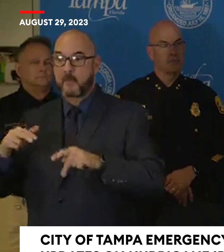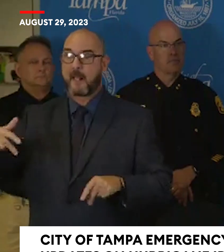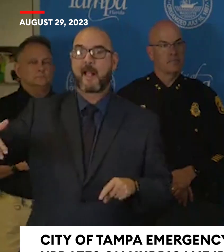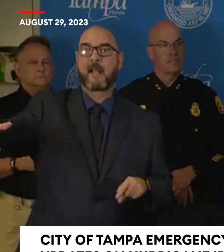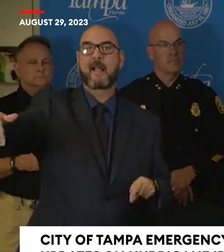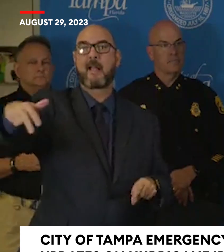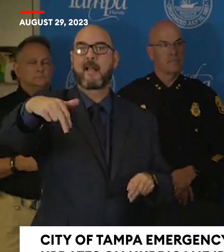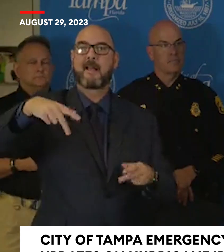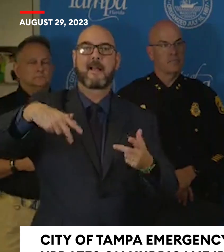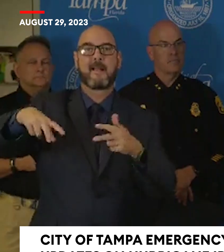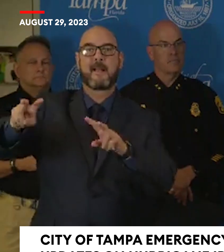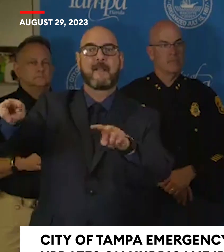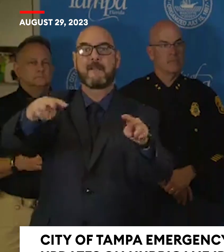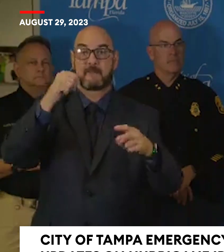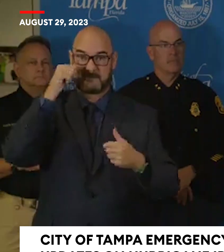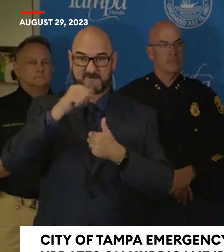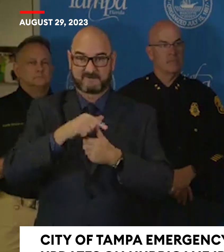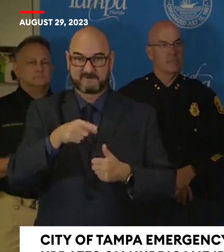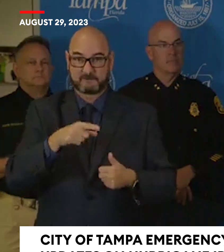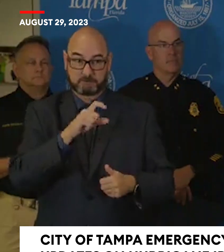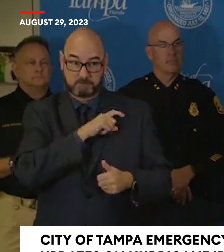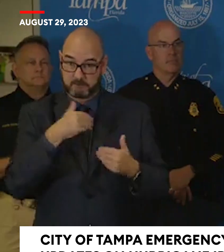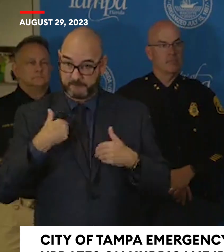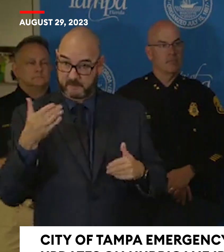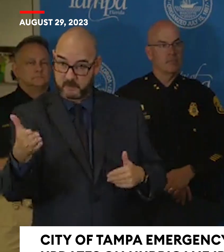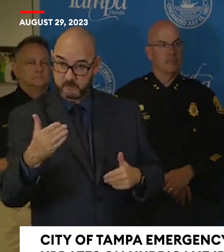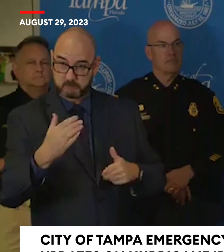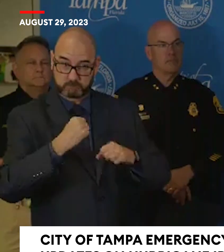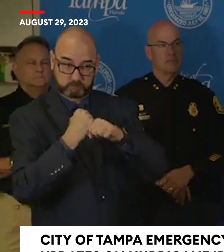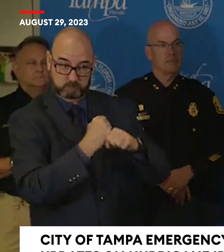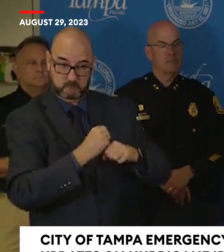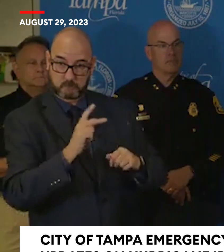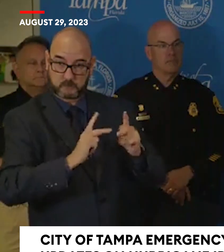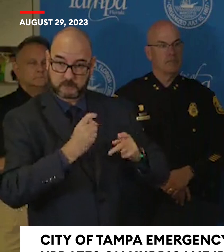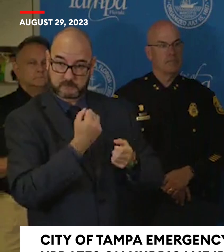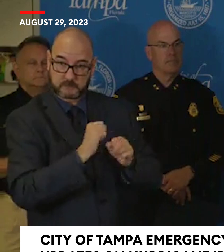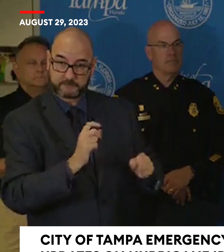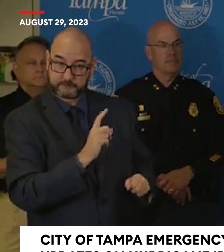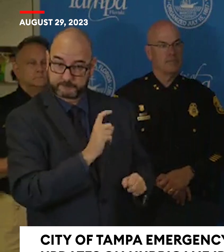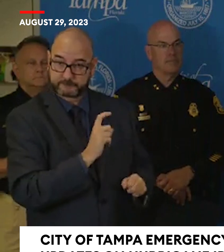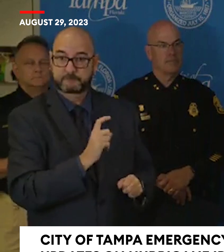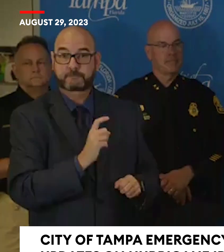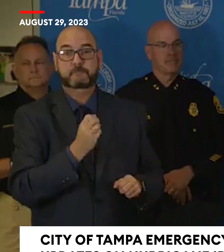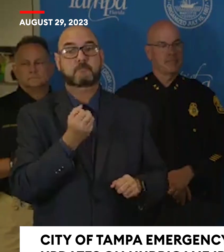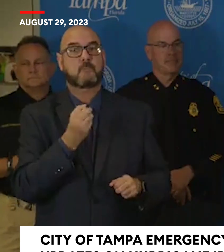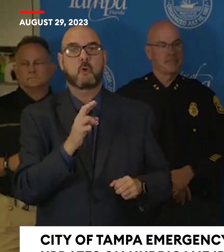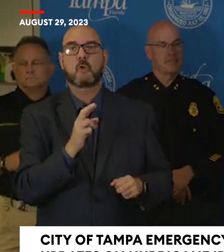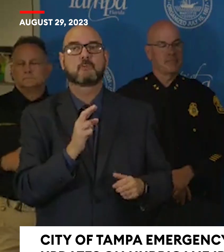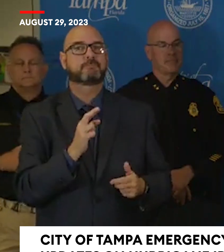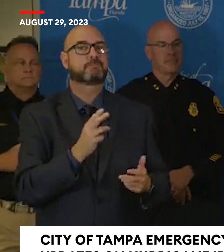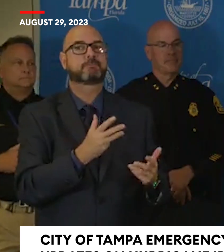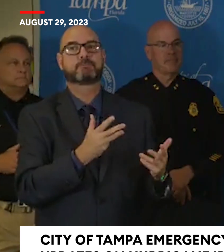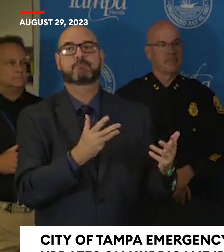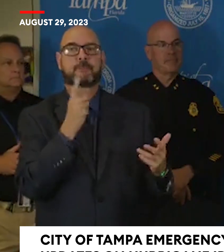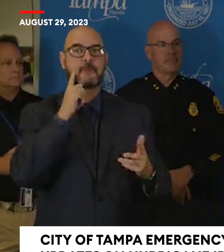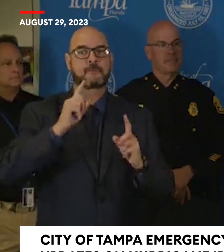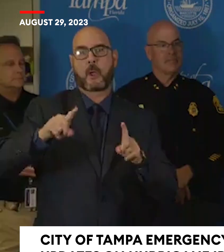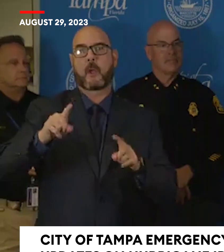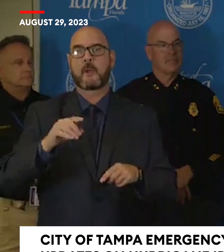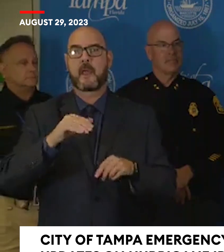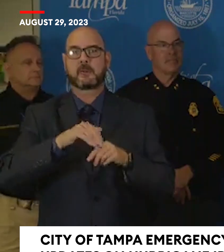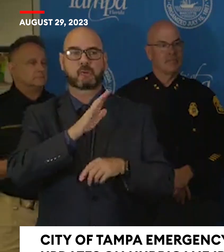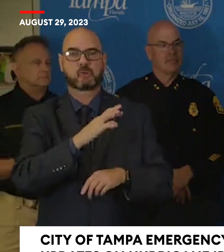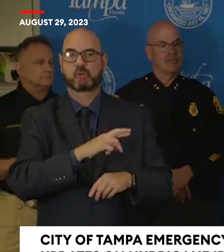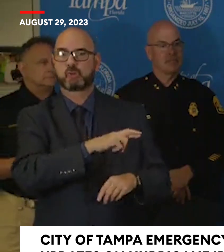keeping people safe? Or is it a at your own risk go out and see what's happening? Right. We try to